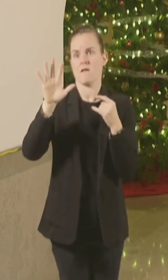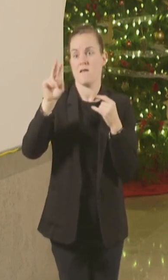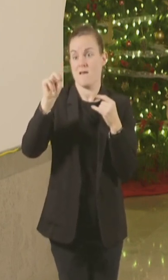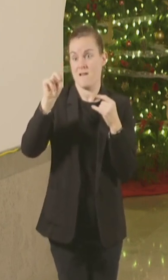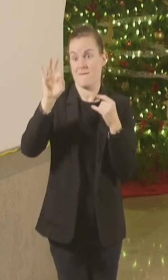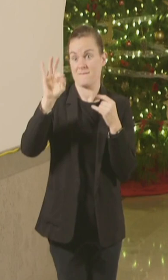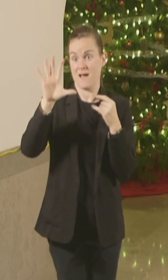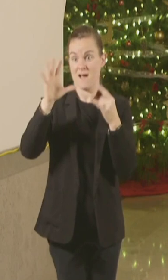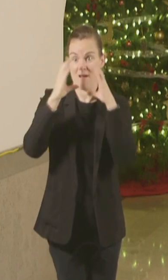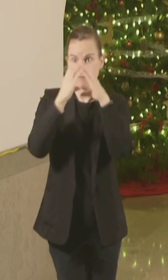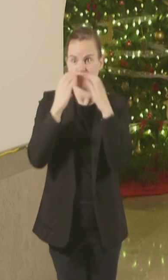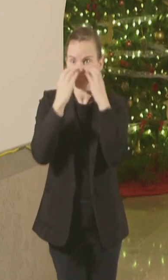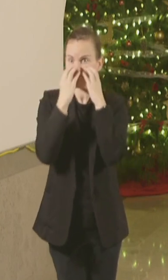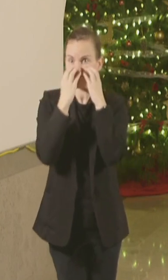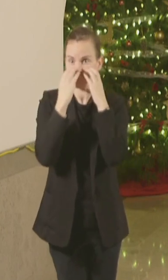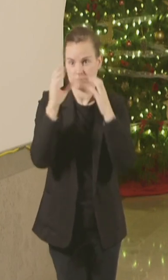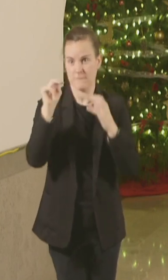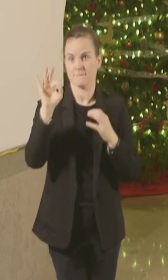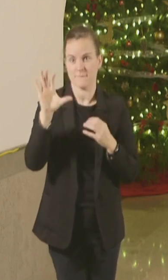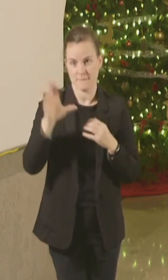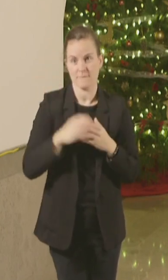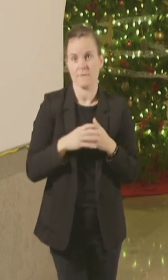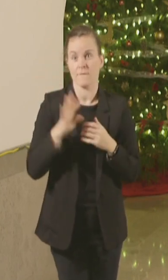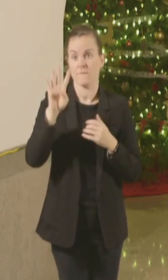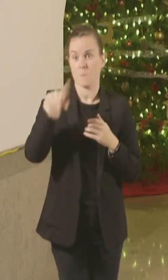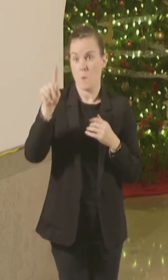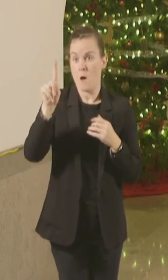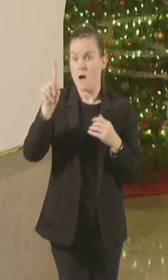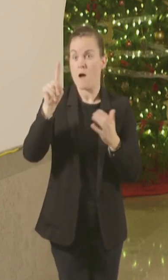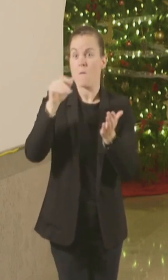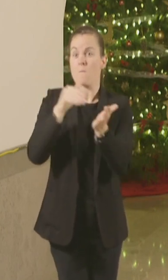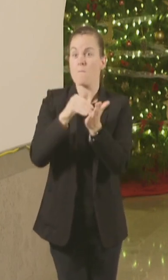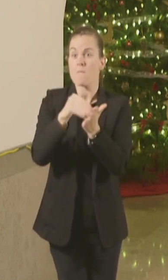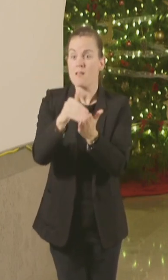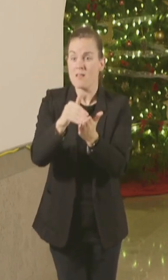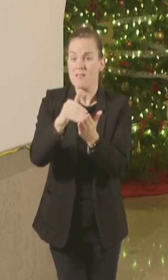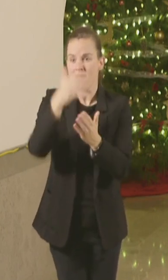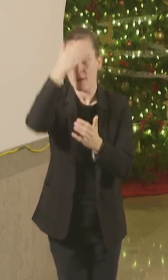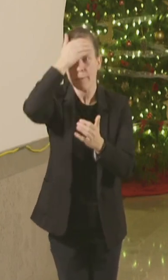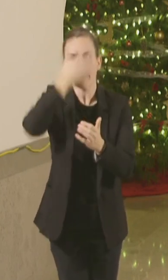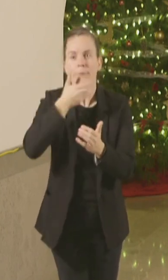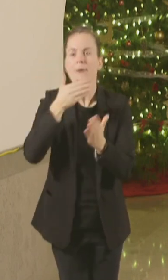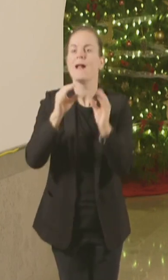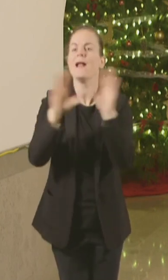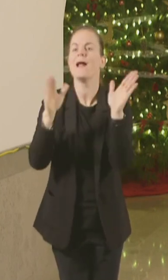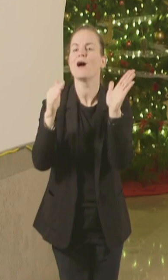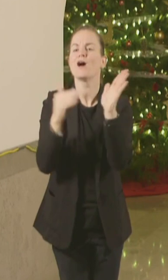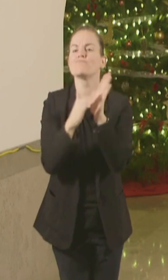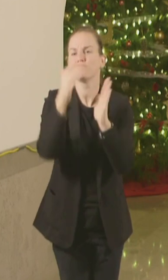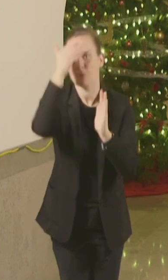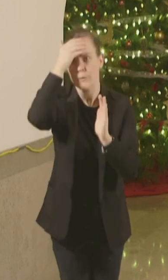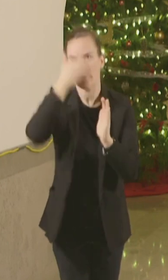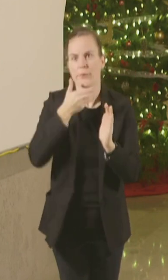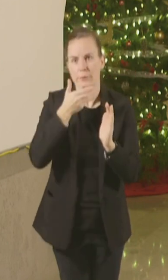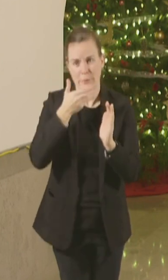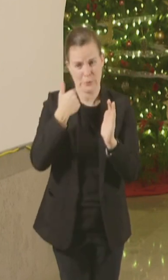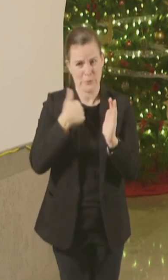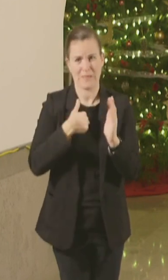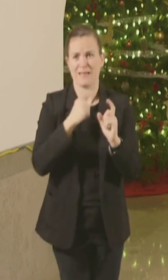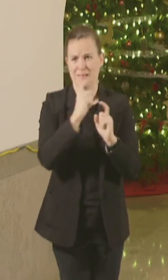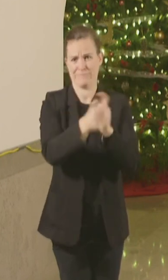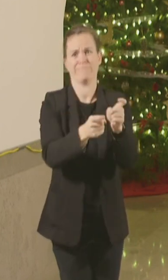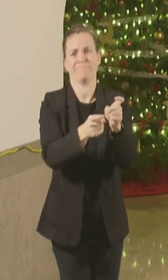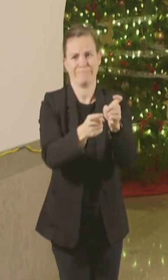million face shields. We have also allocated over $5 million to expand broadband for telehealth